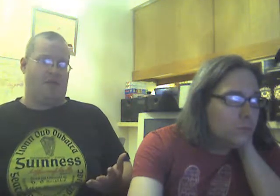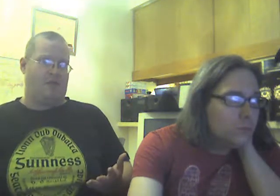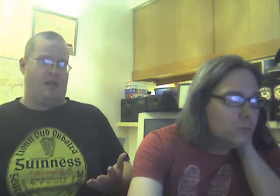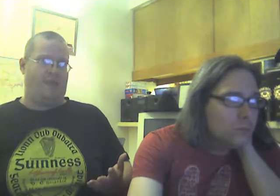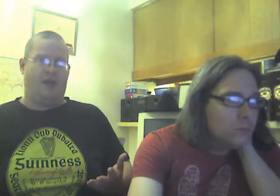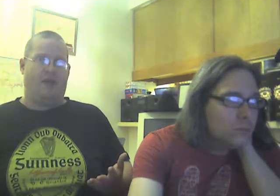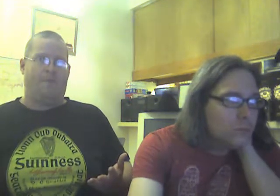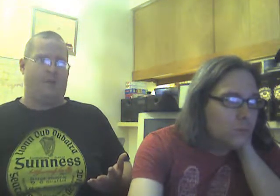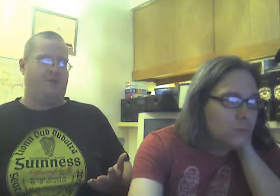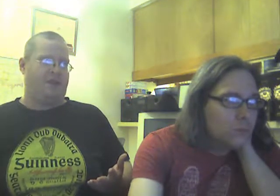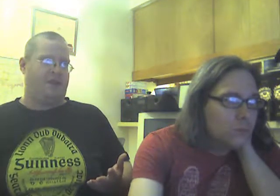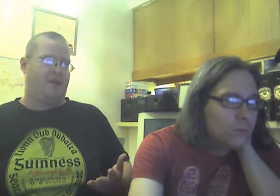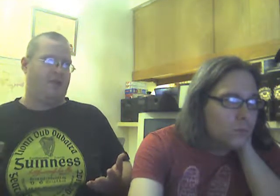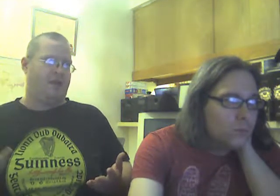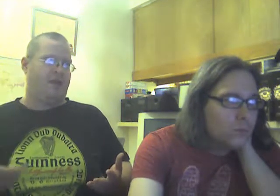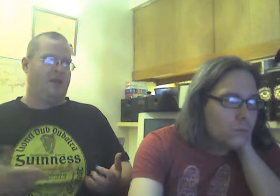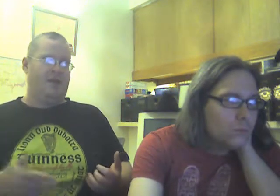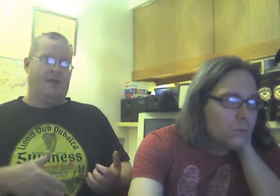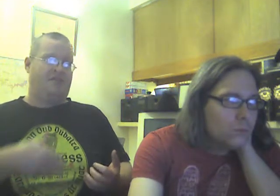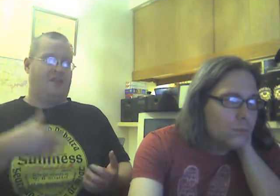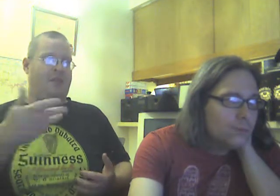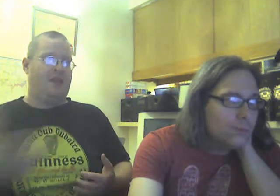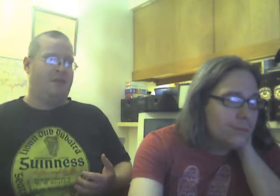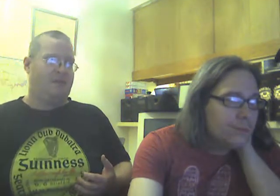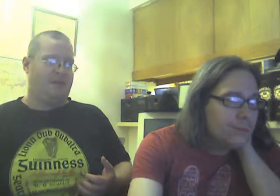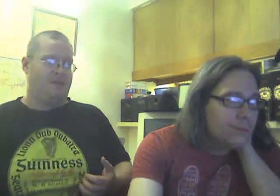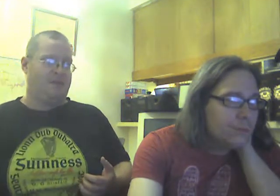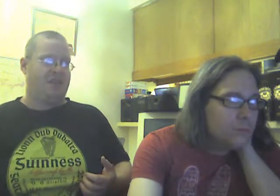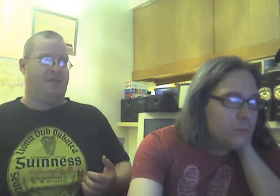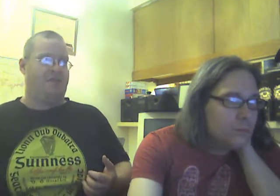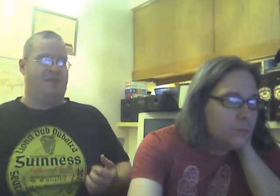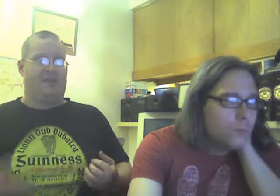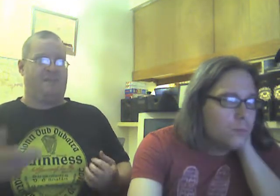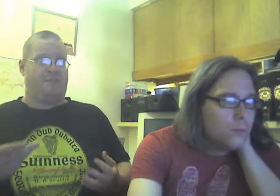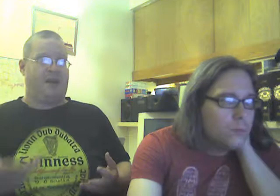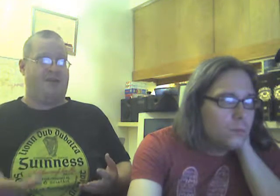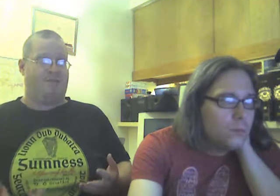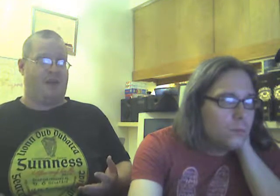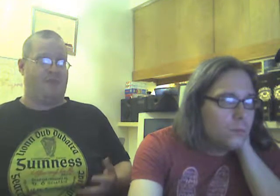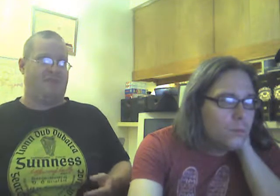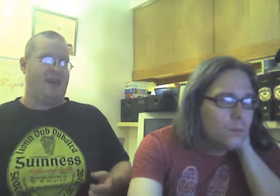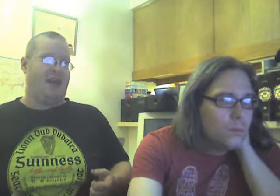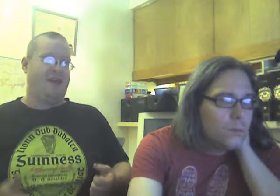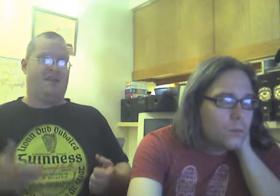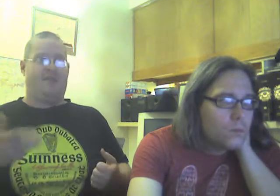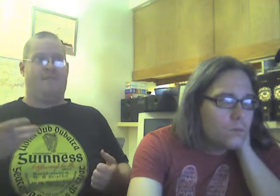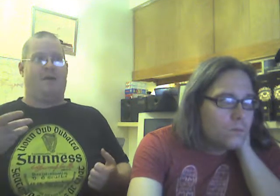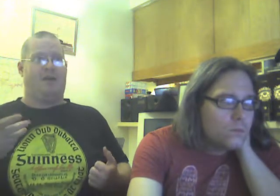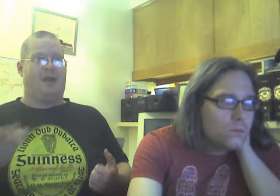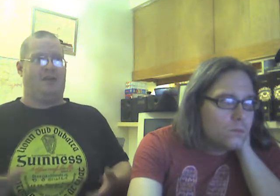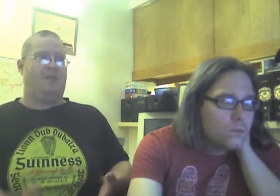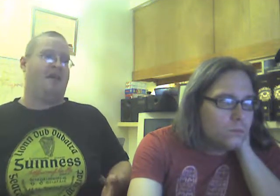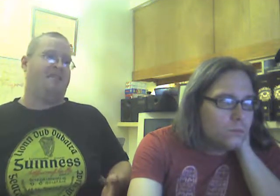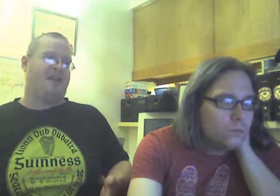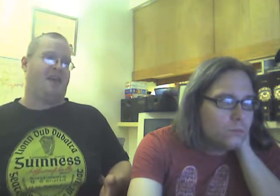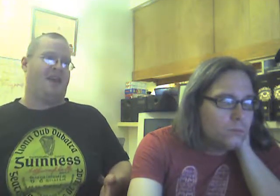all great. We're not all perfect in our wording. There's so many other ways I wish I could express what I'm saying, but I do the best I can.